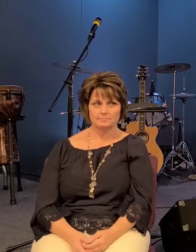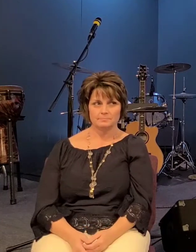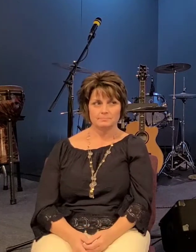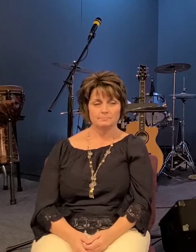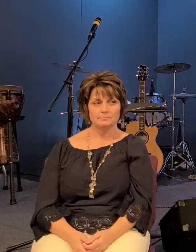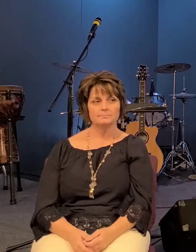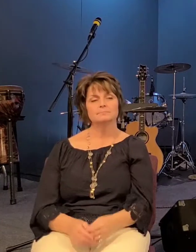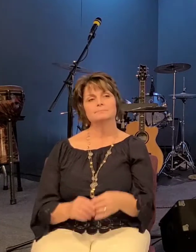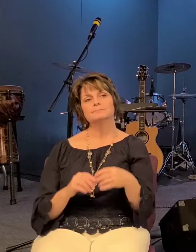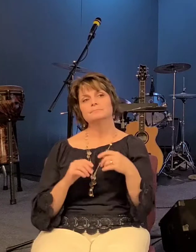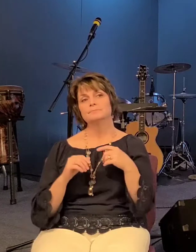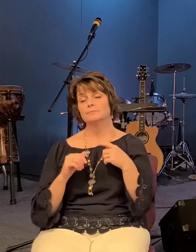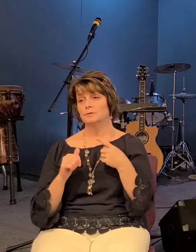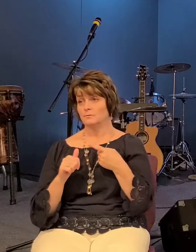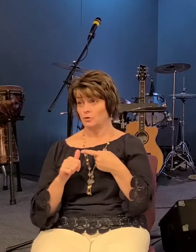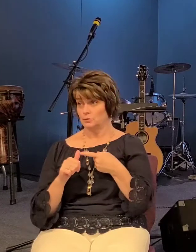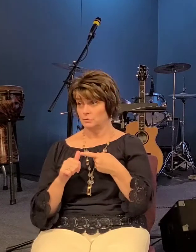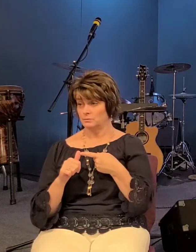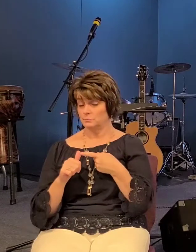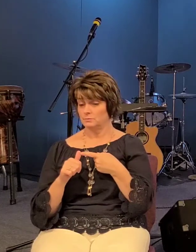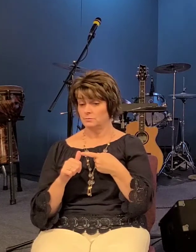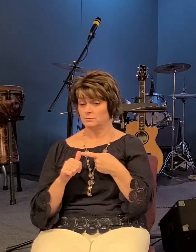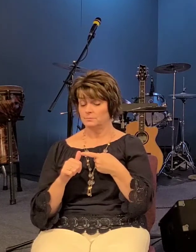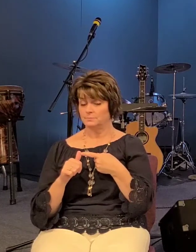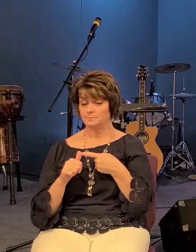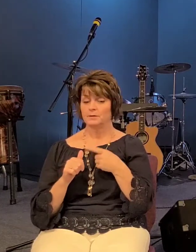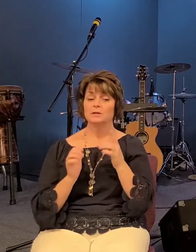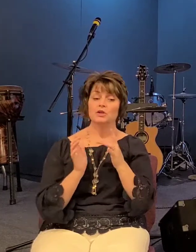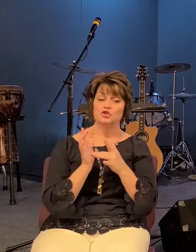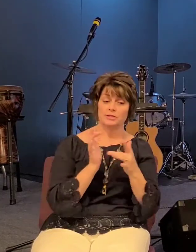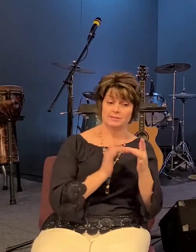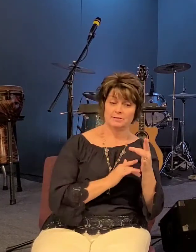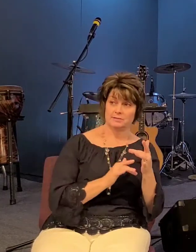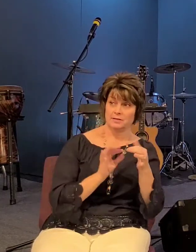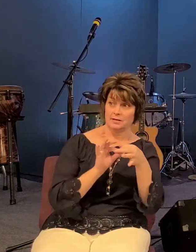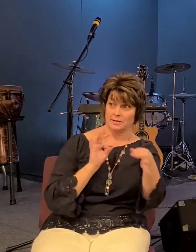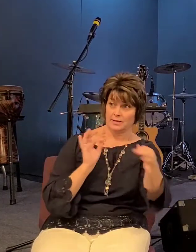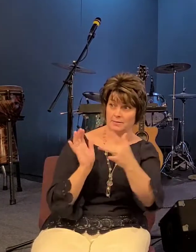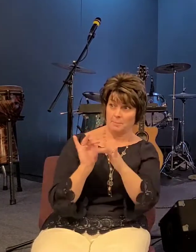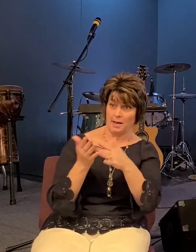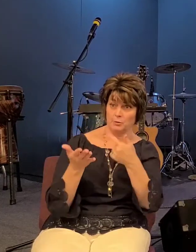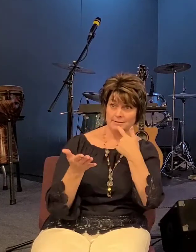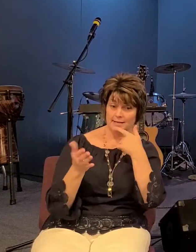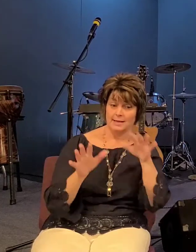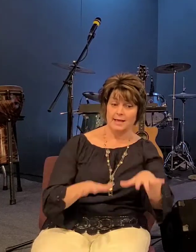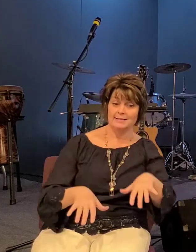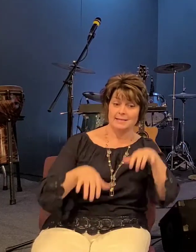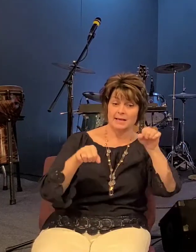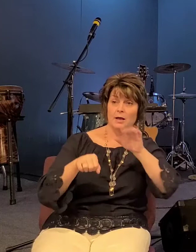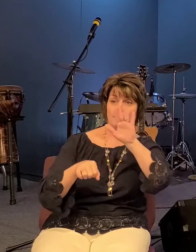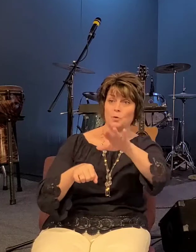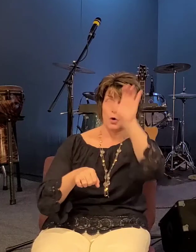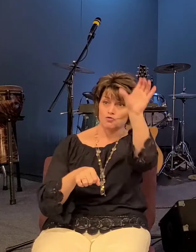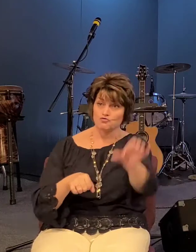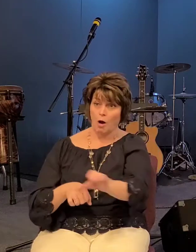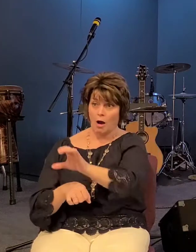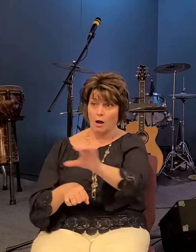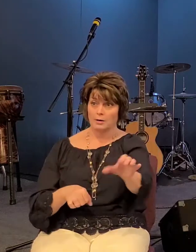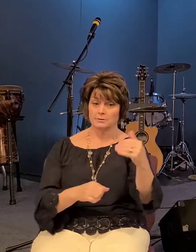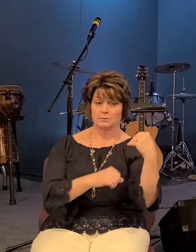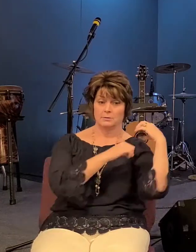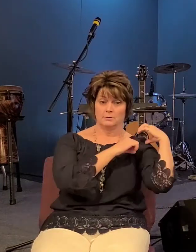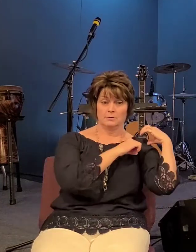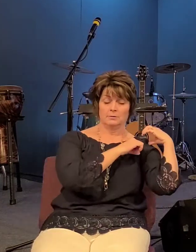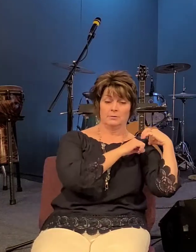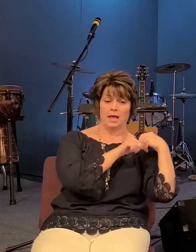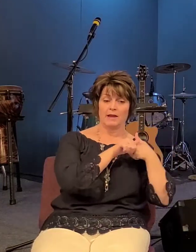first of all where jesus said to take up your cross daily and follow me what's the